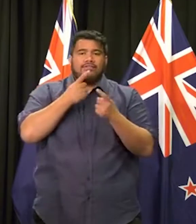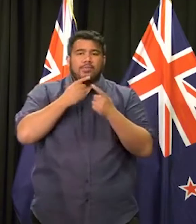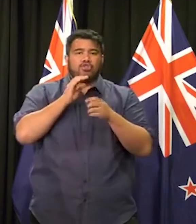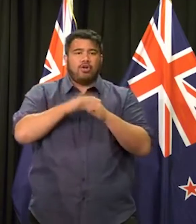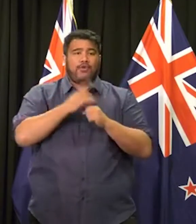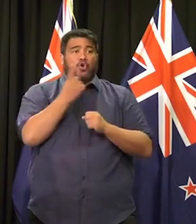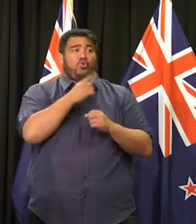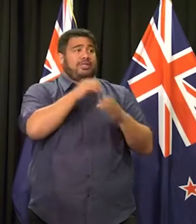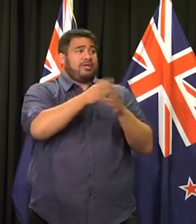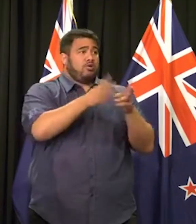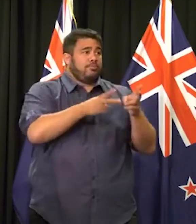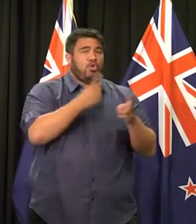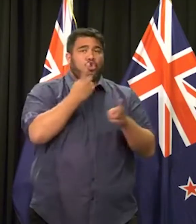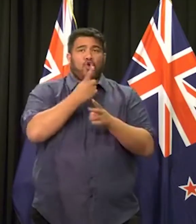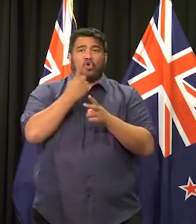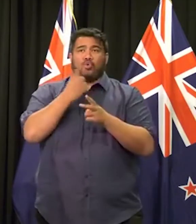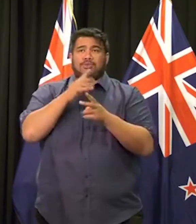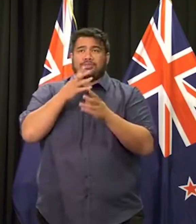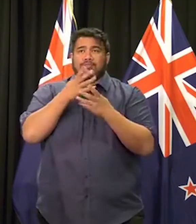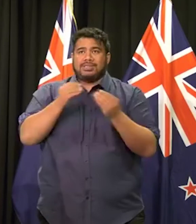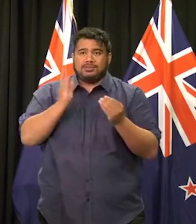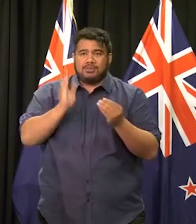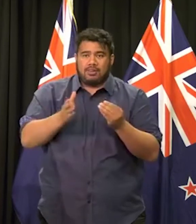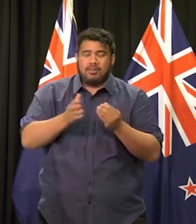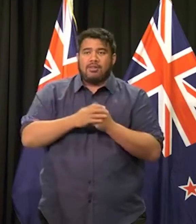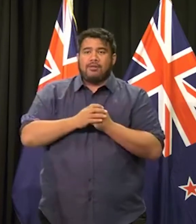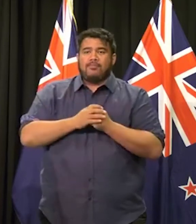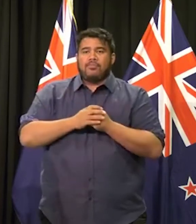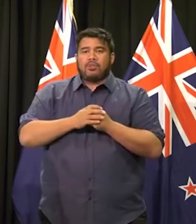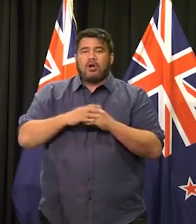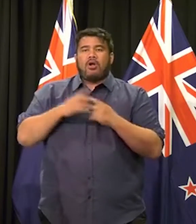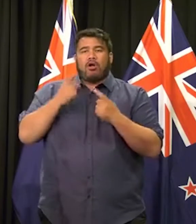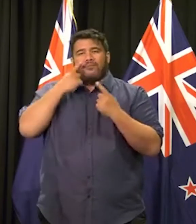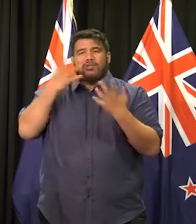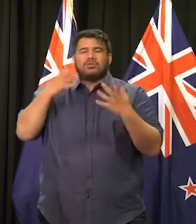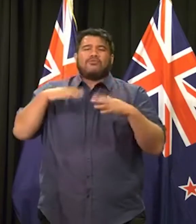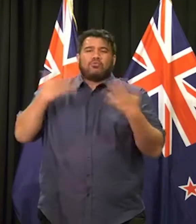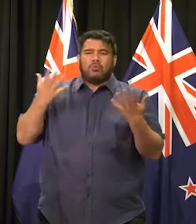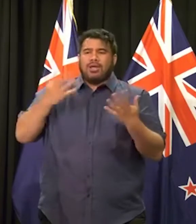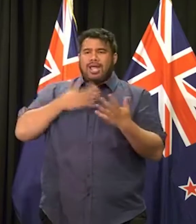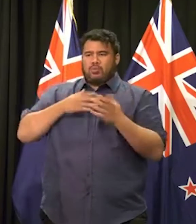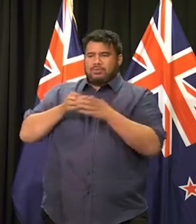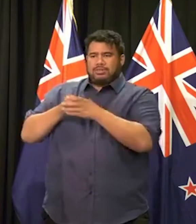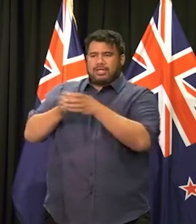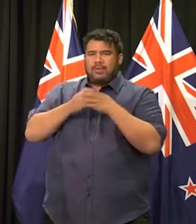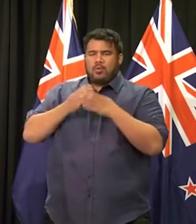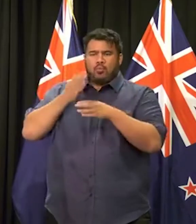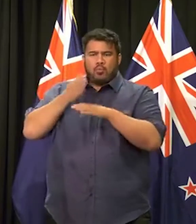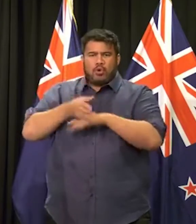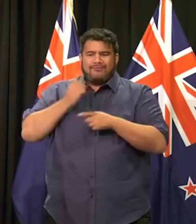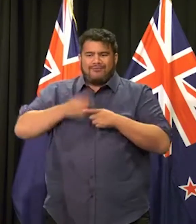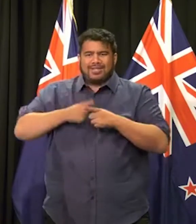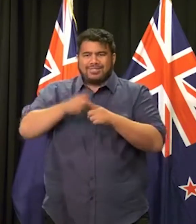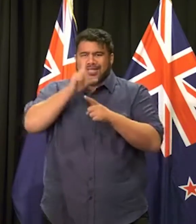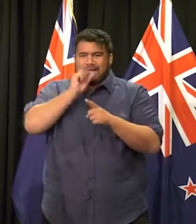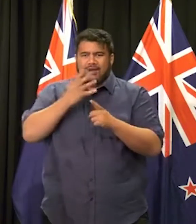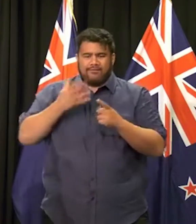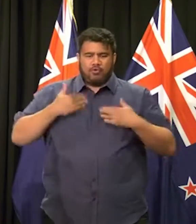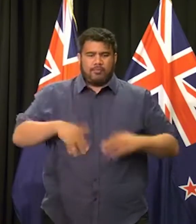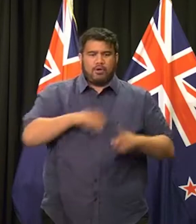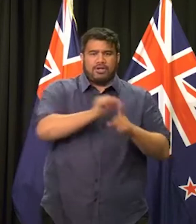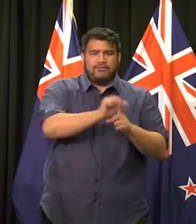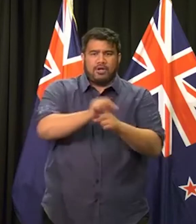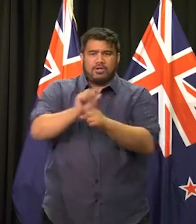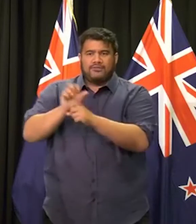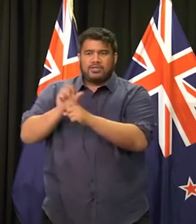on the missing list. Obviously, uh, our teams are working as quickly as they can on victim identification. Why